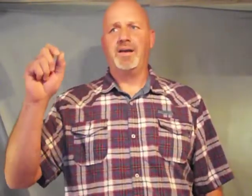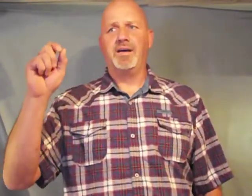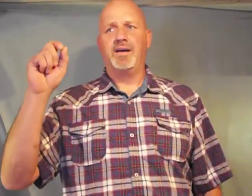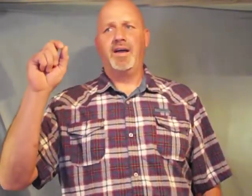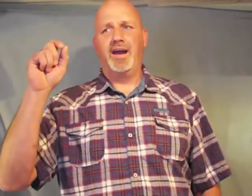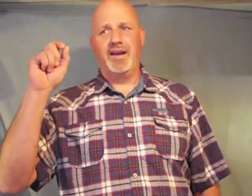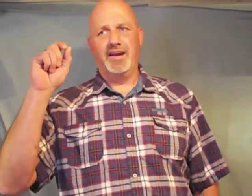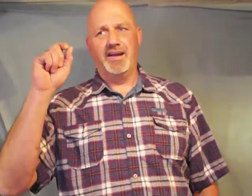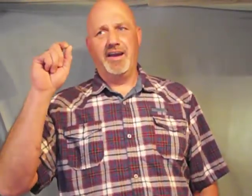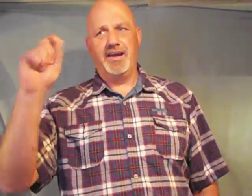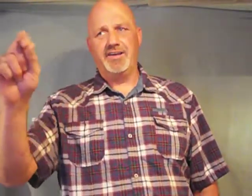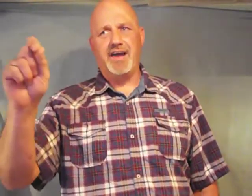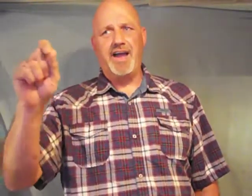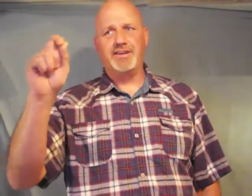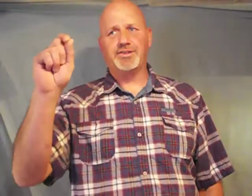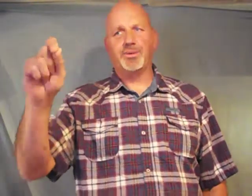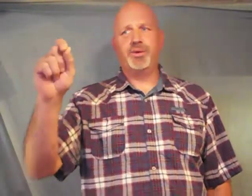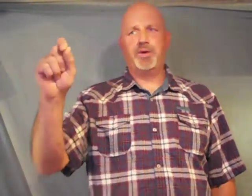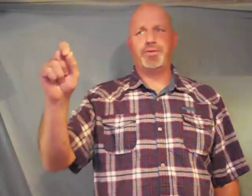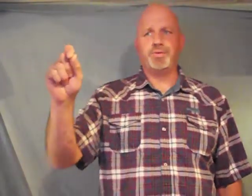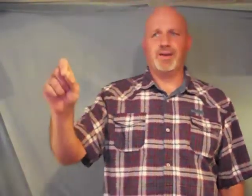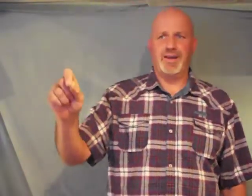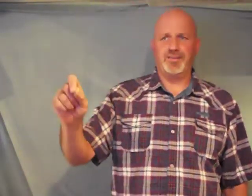and then again in Titus 3 1 through 11